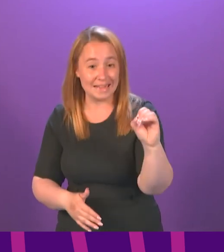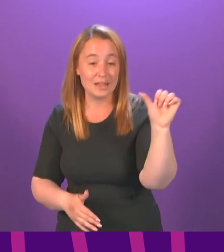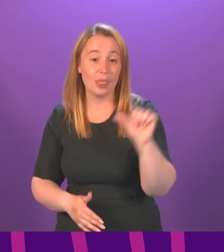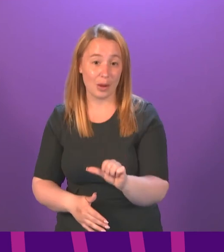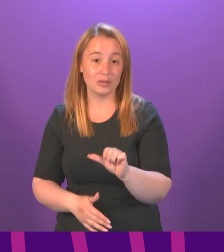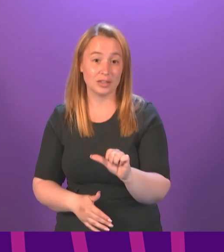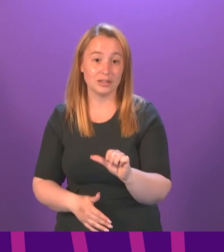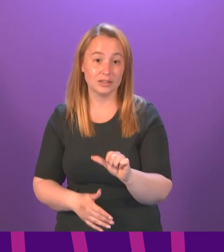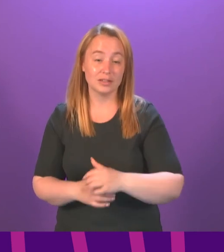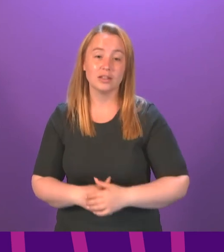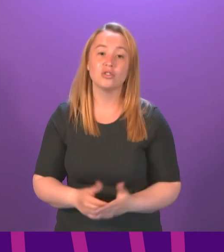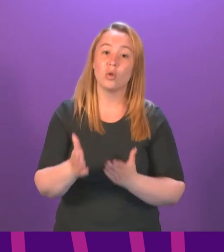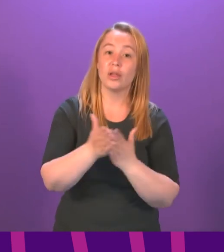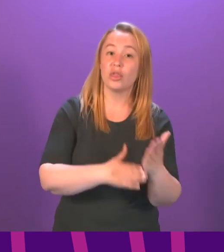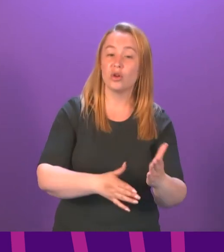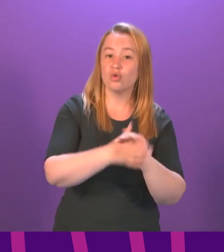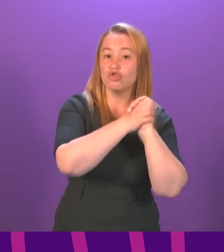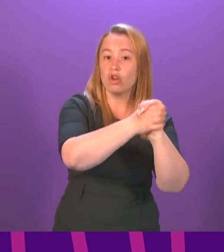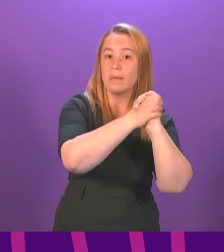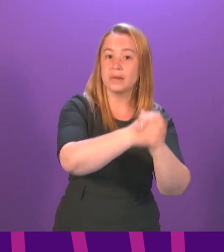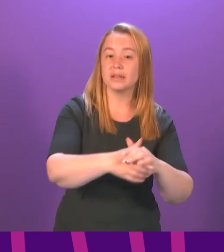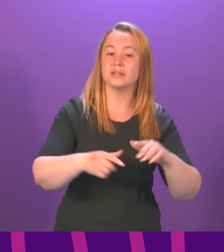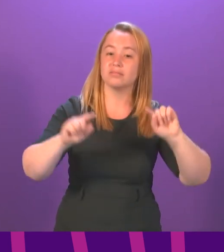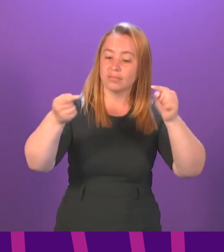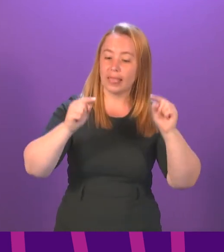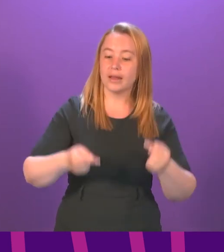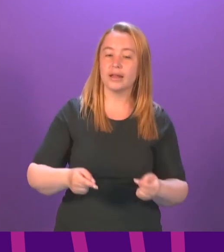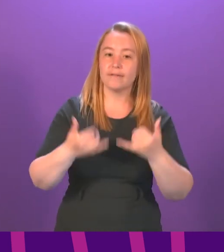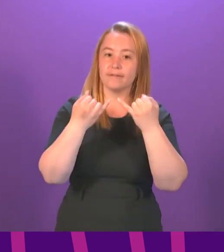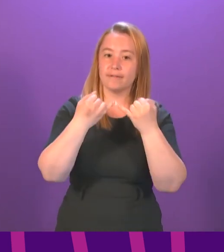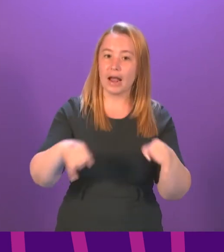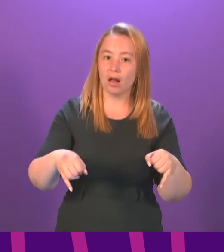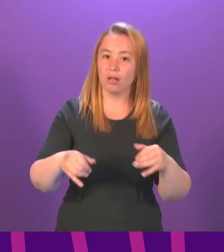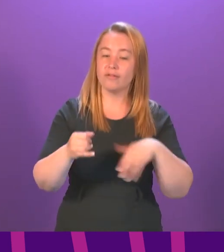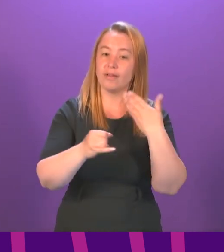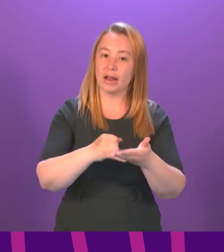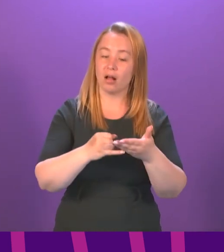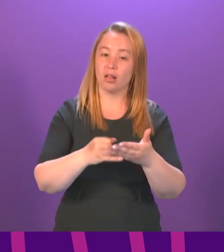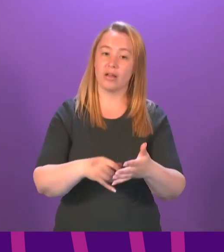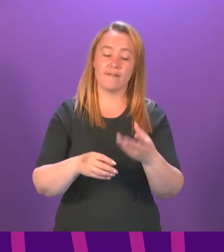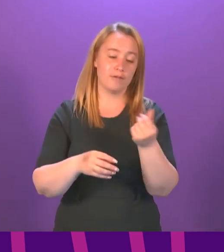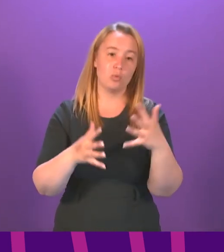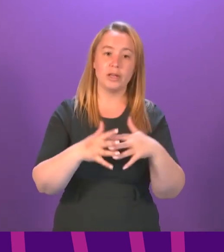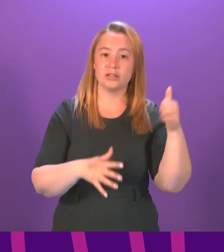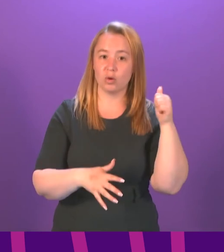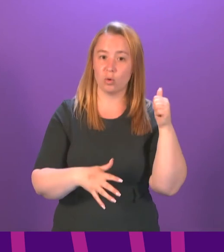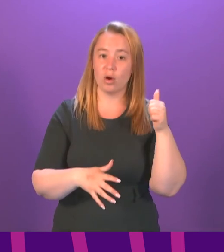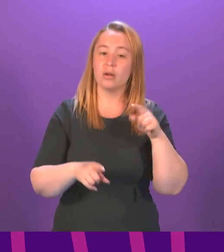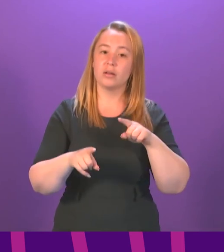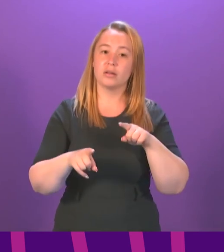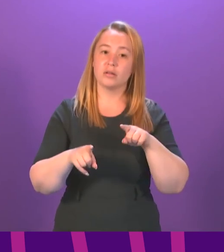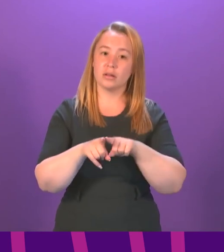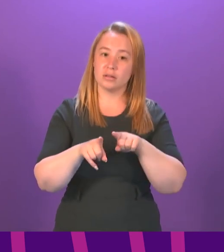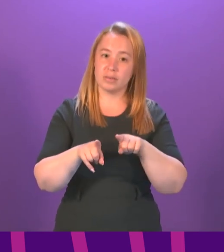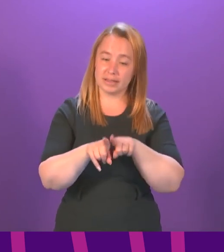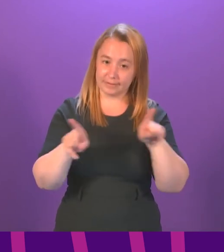for example, during the Champions League final just a couple of weeks ago. But actually, it's a family event. There will be areas where families can participate in,